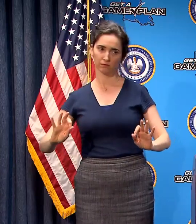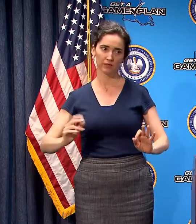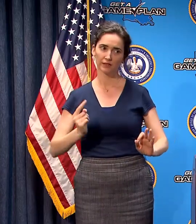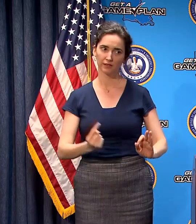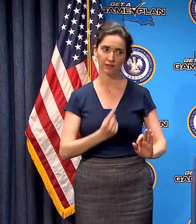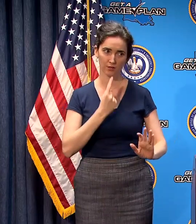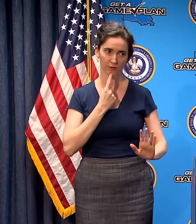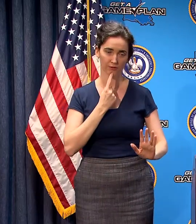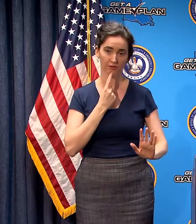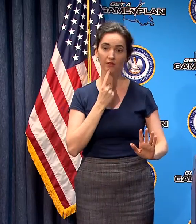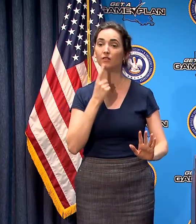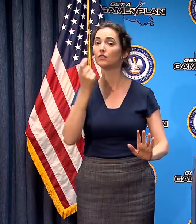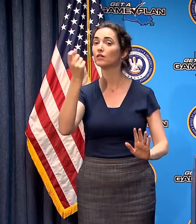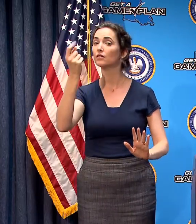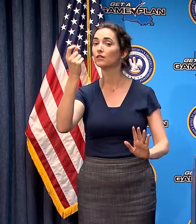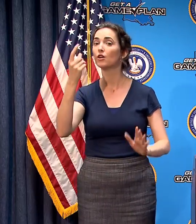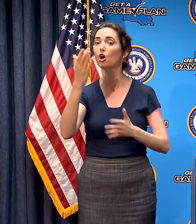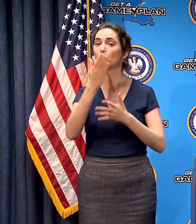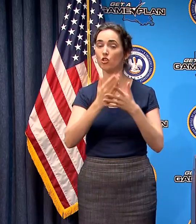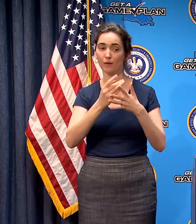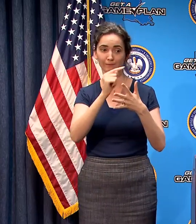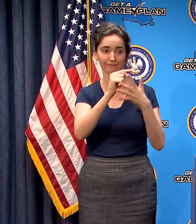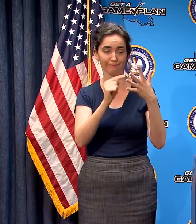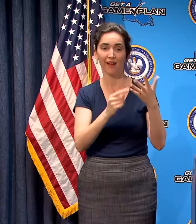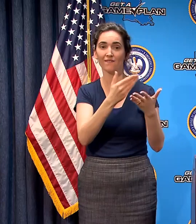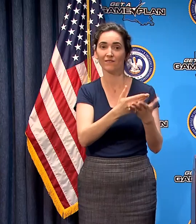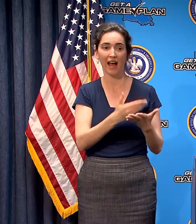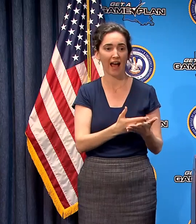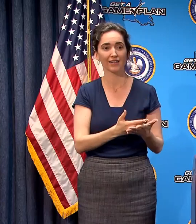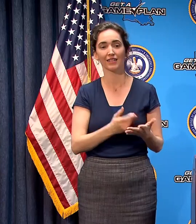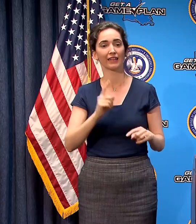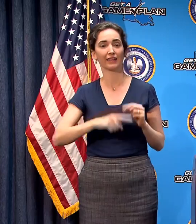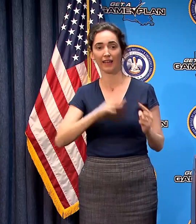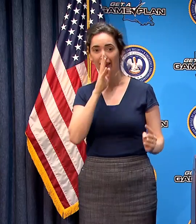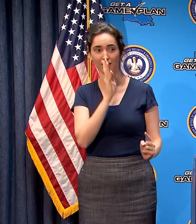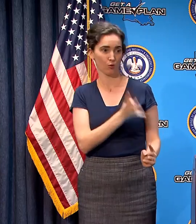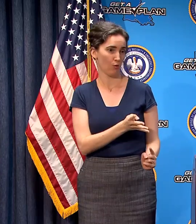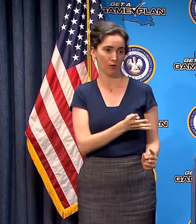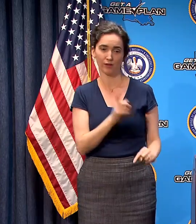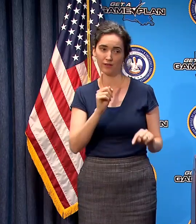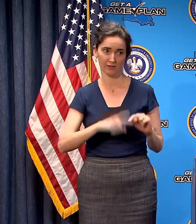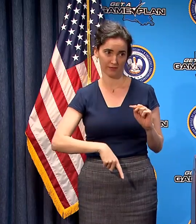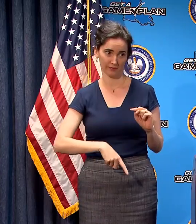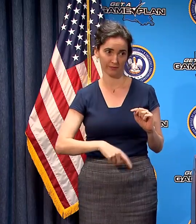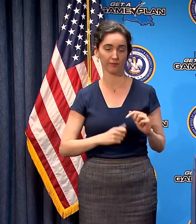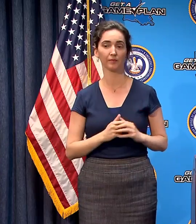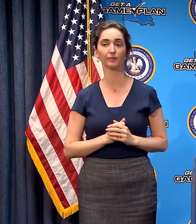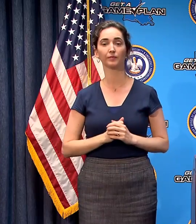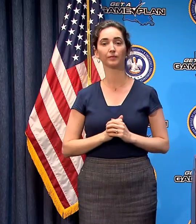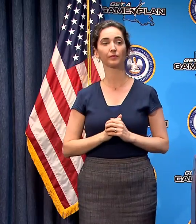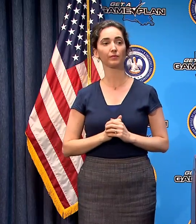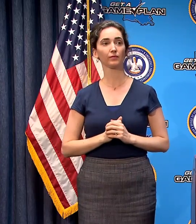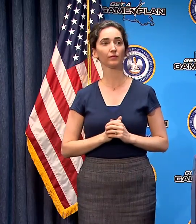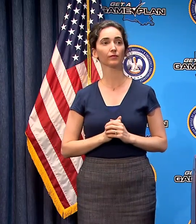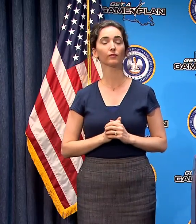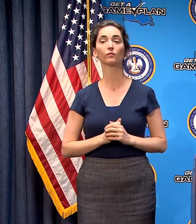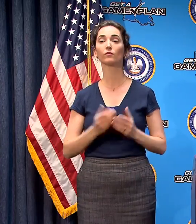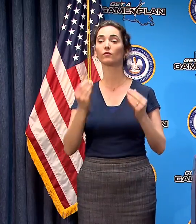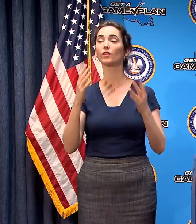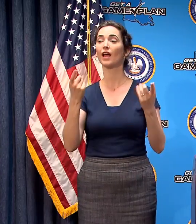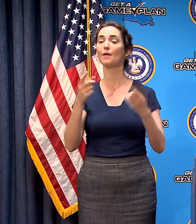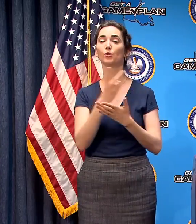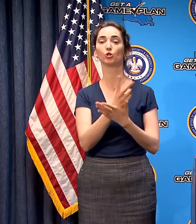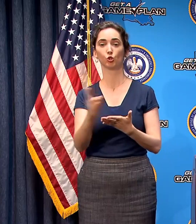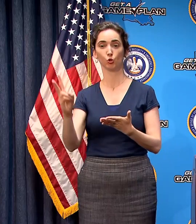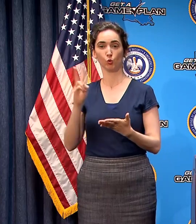but there are some basic facts that we just simply cannot deny or ignore two weeks ago today there